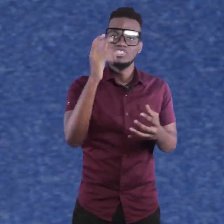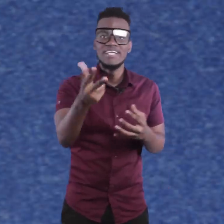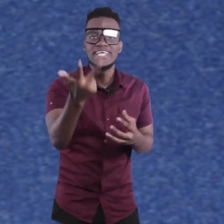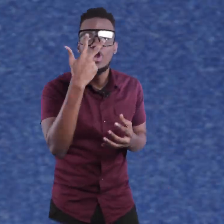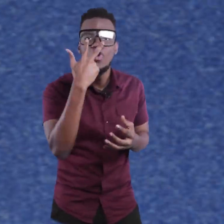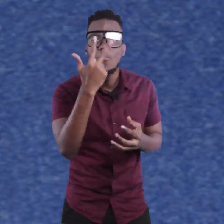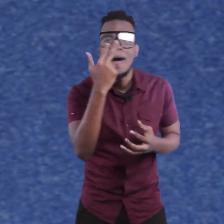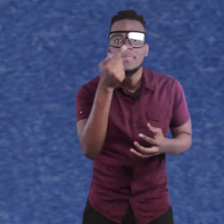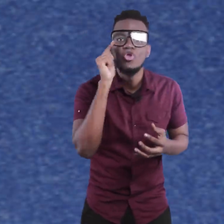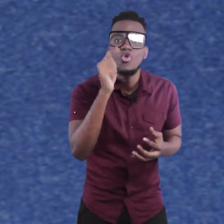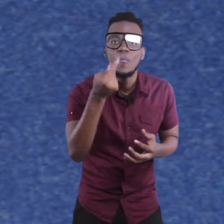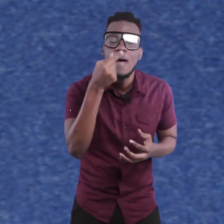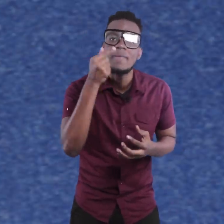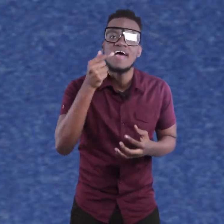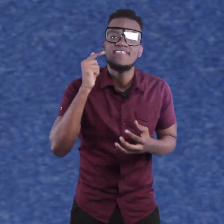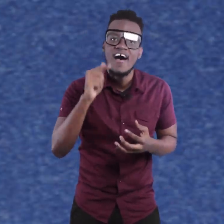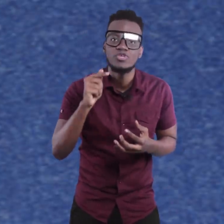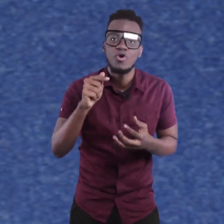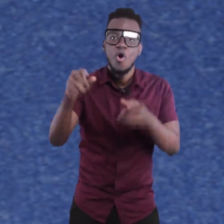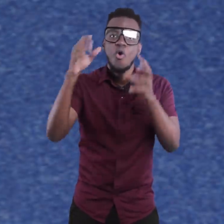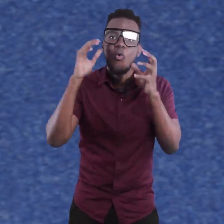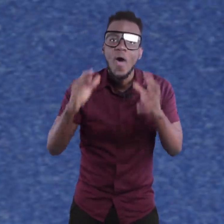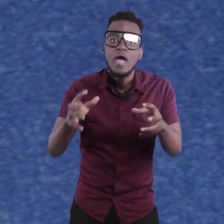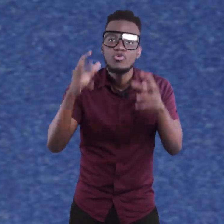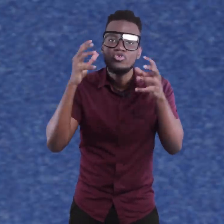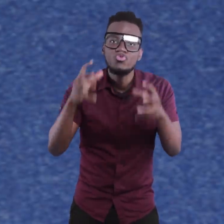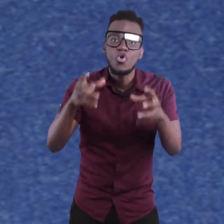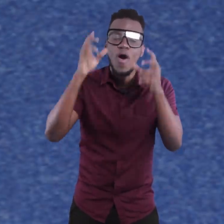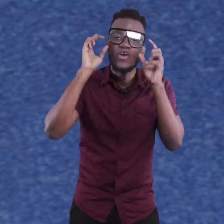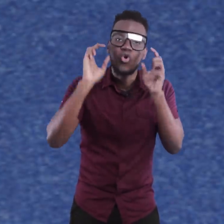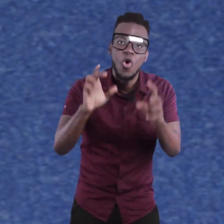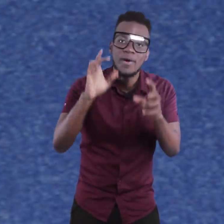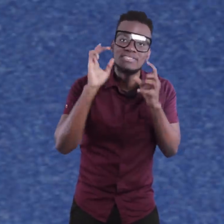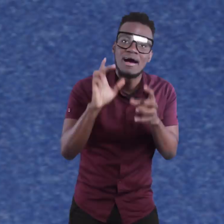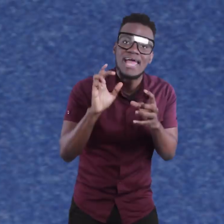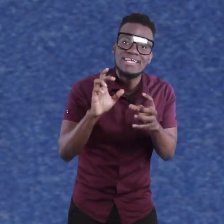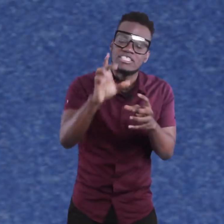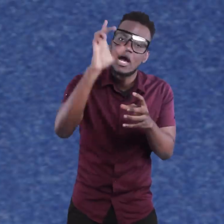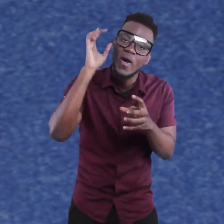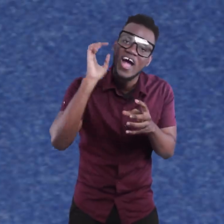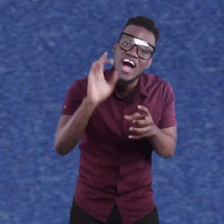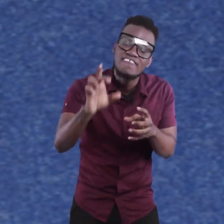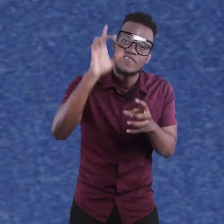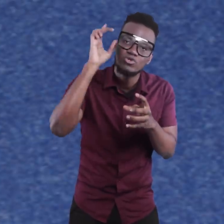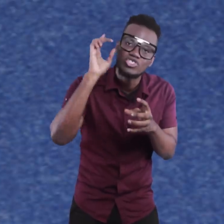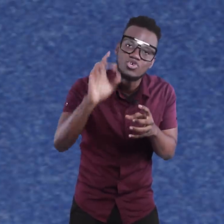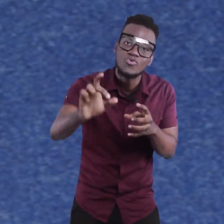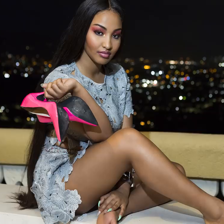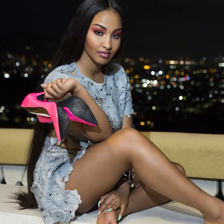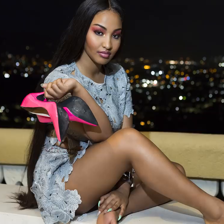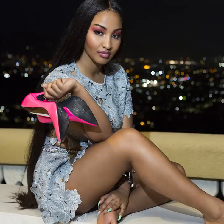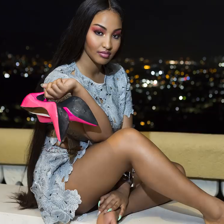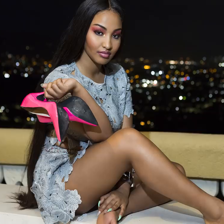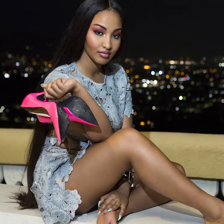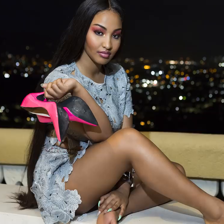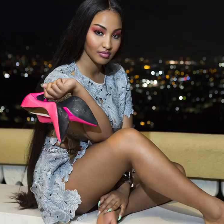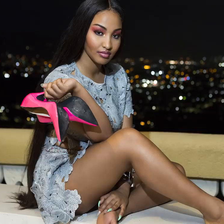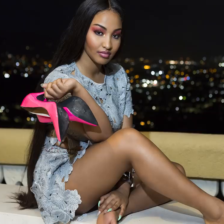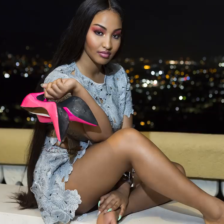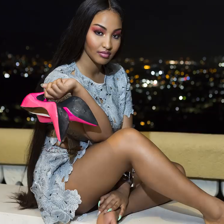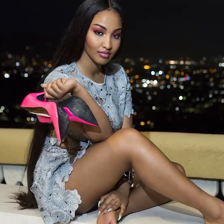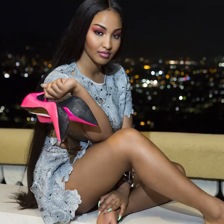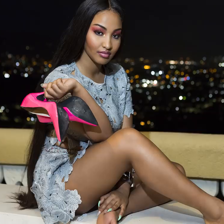No, no, Shen Seah, look for me, look for me, me a talk to you. Why would you go and cook up a song like this and confuse the youth them up Jamaica?